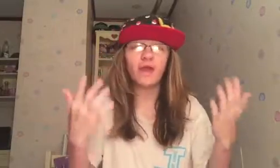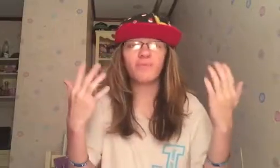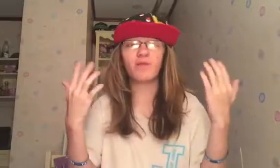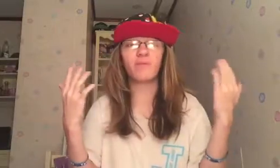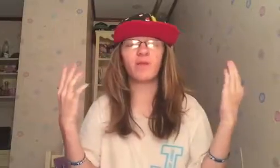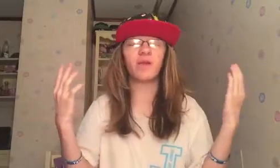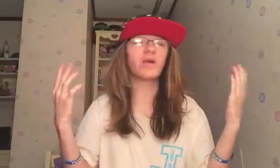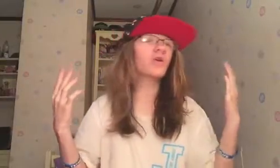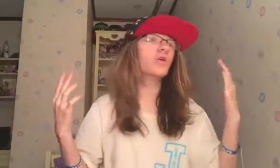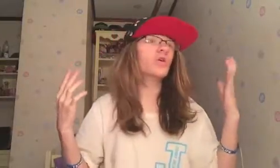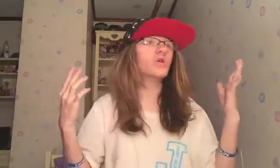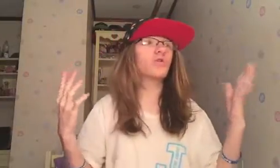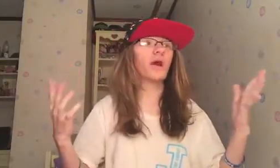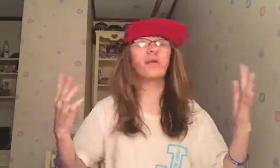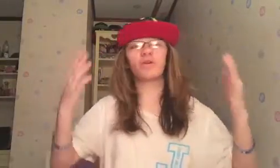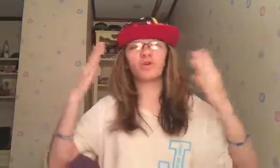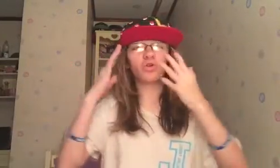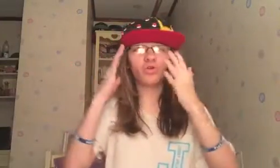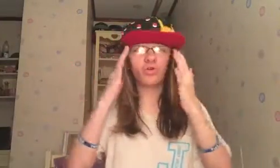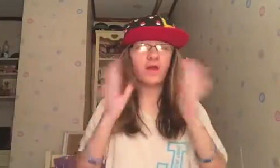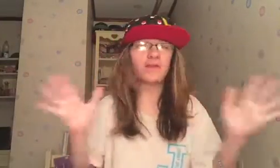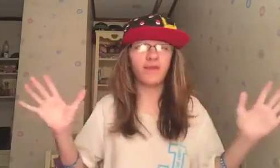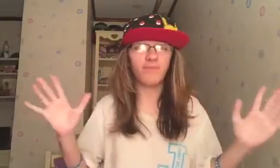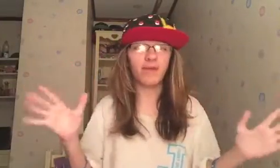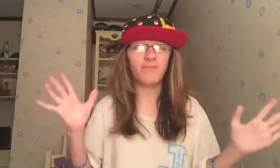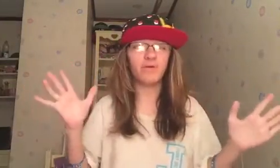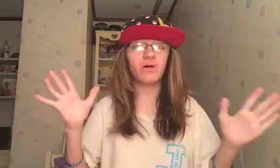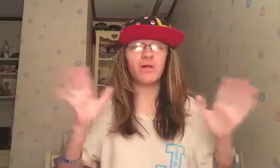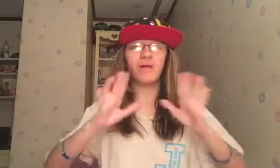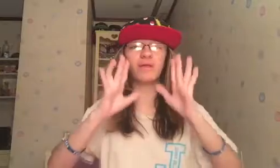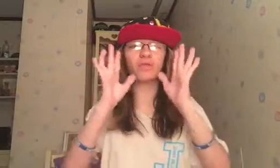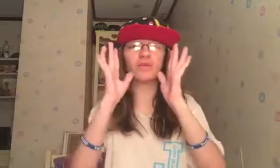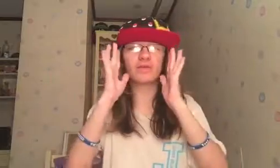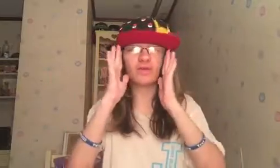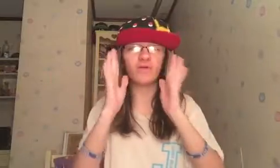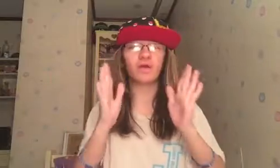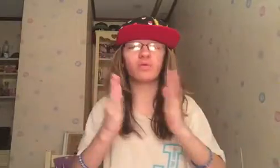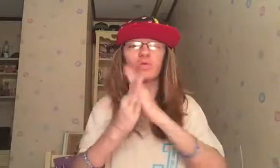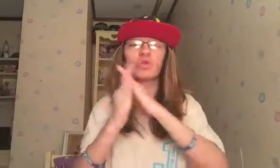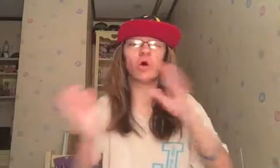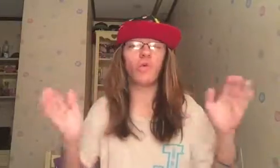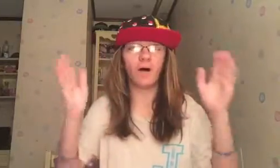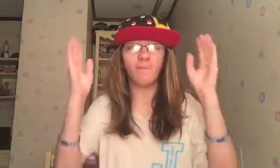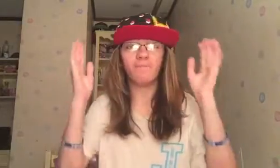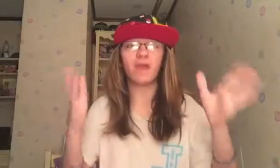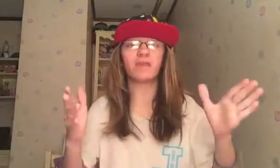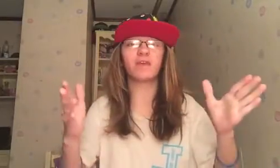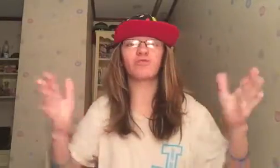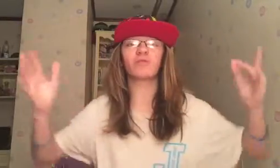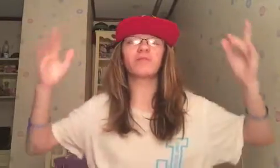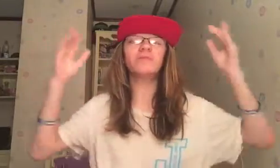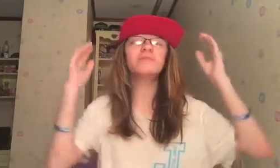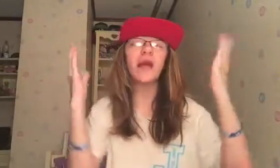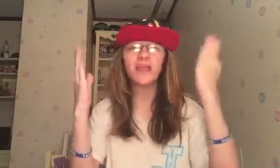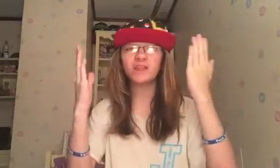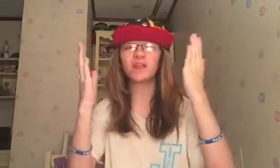to me. You guys are crazy people. And it's just, you guys are so amazing. There's 92